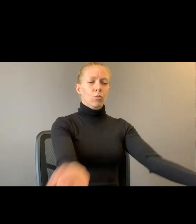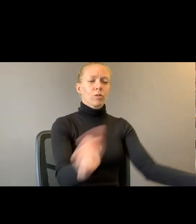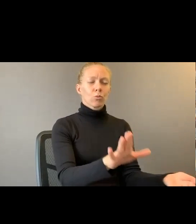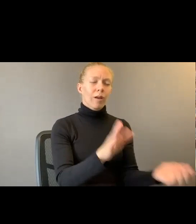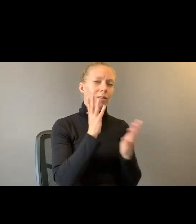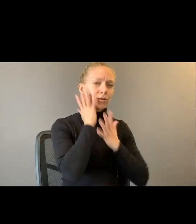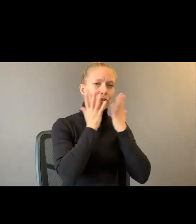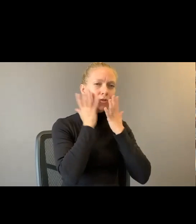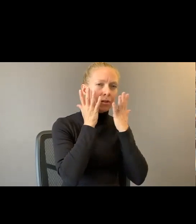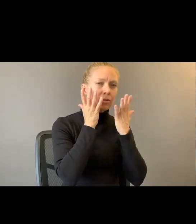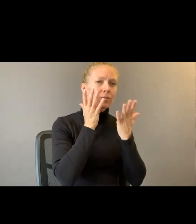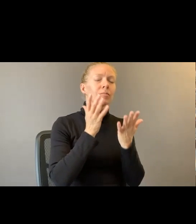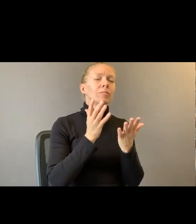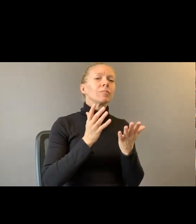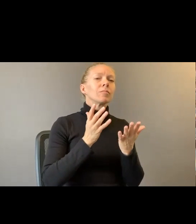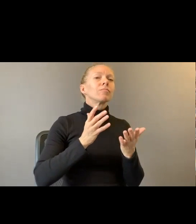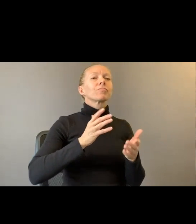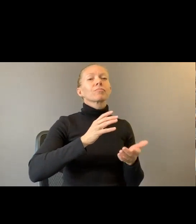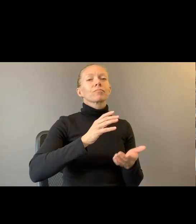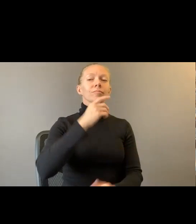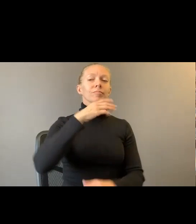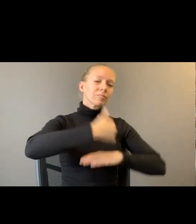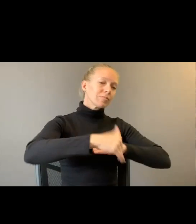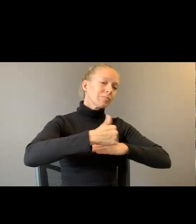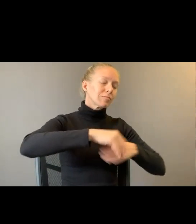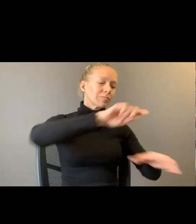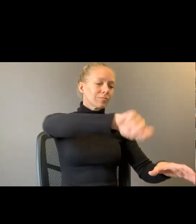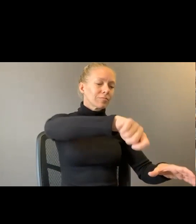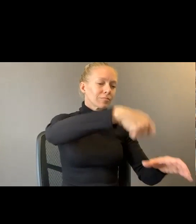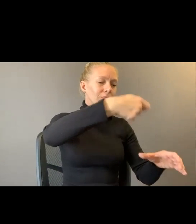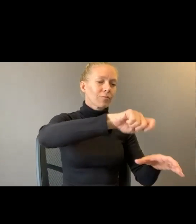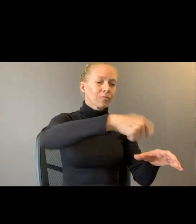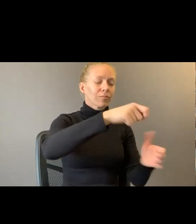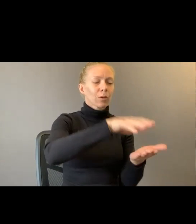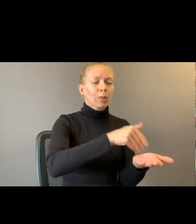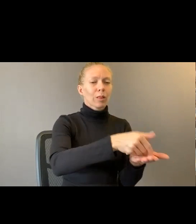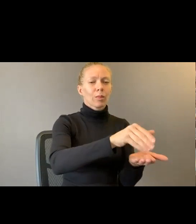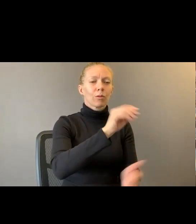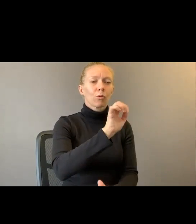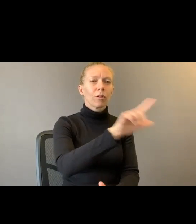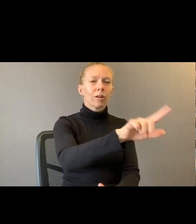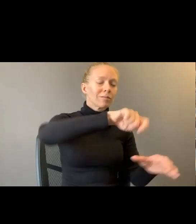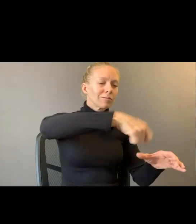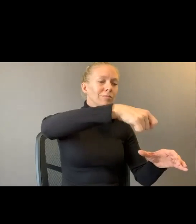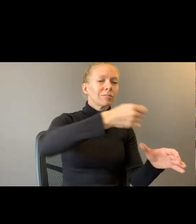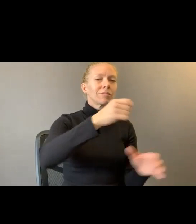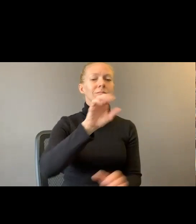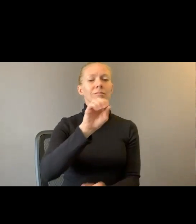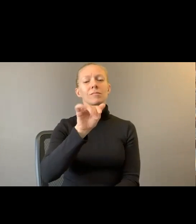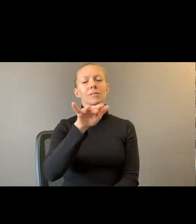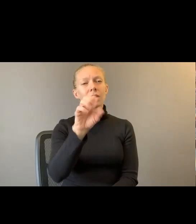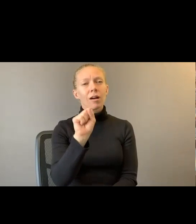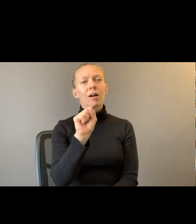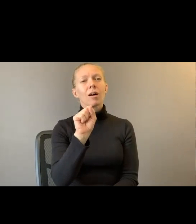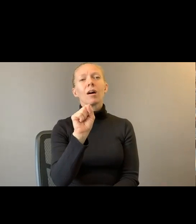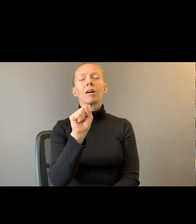Sponge the milky brine with garlic bread brushed with oil. Of ripe olives from the long rows of trees I